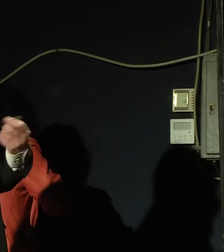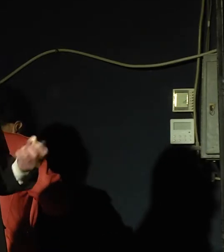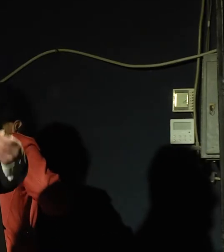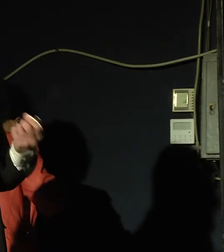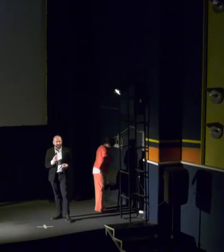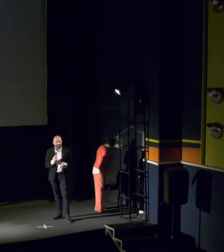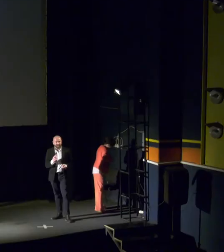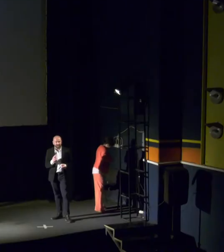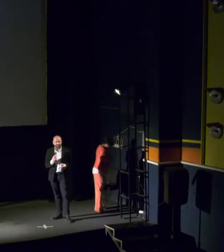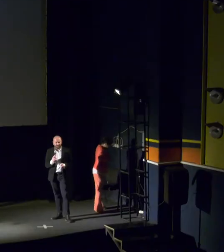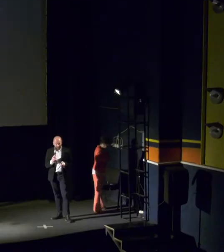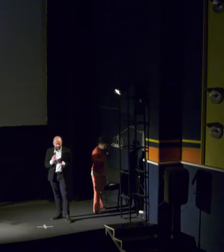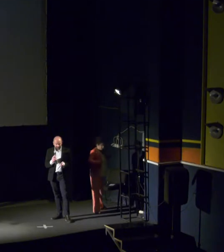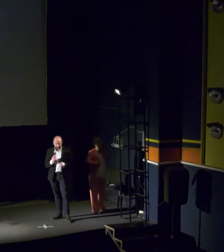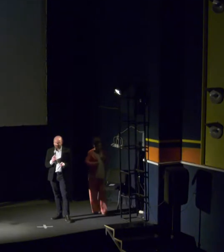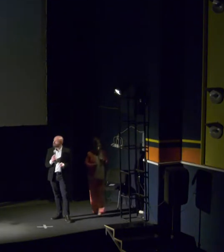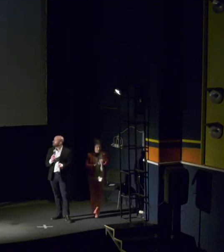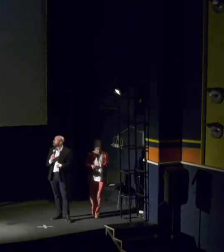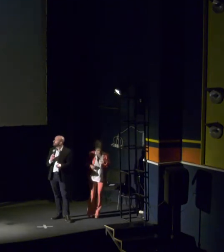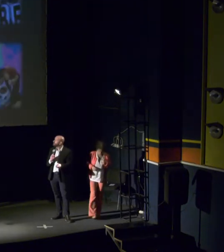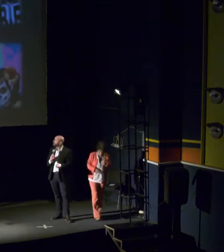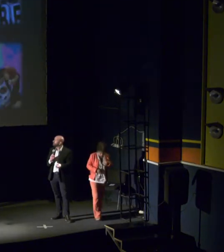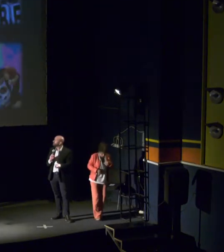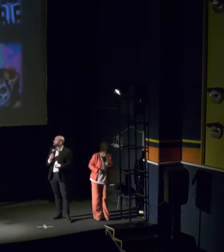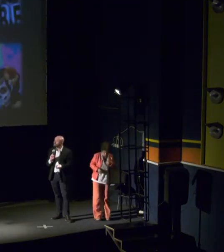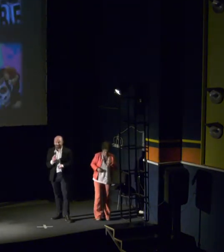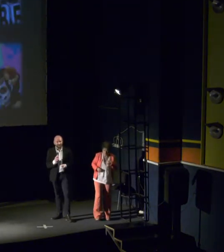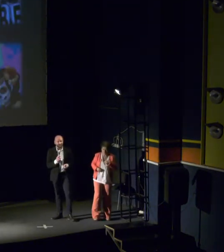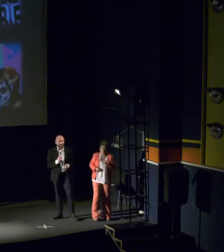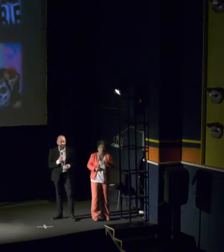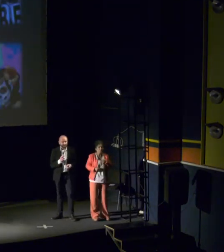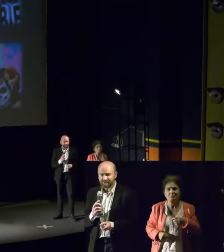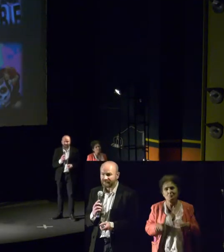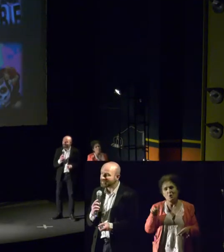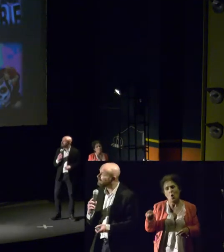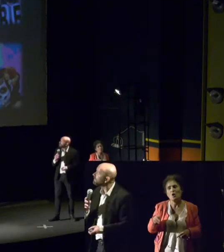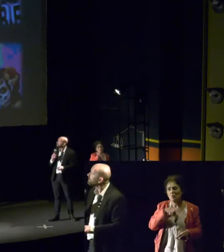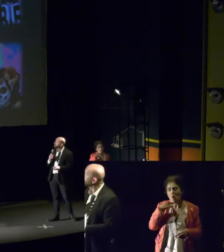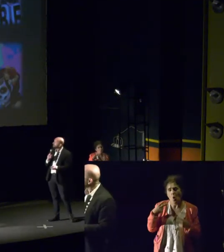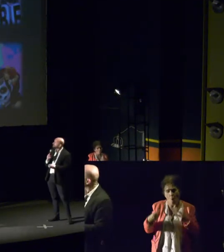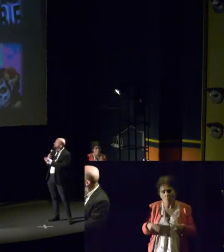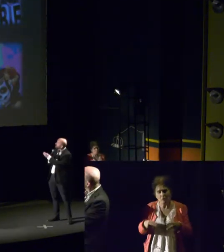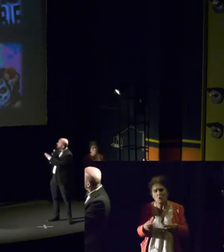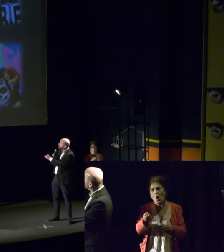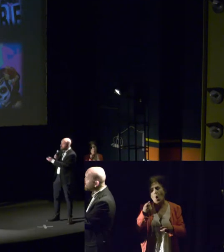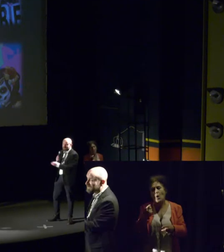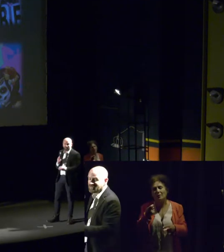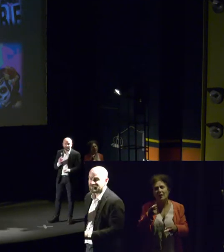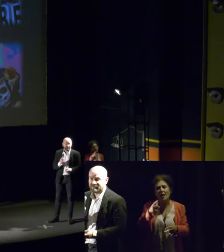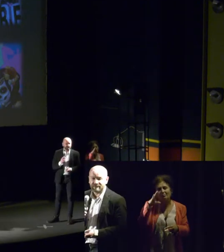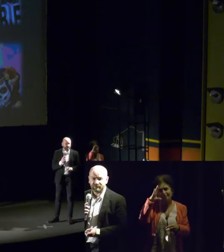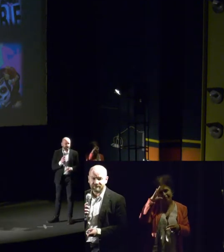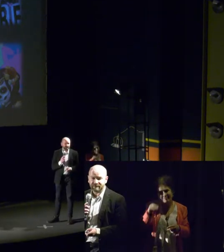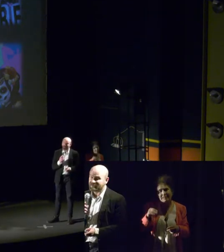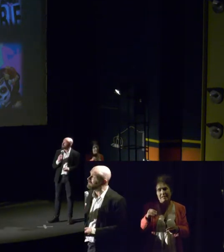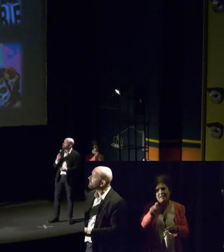mean? It sounds a bit scary. So I'll take us through a little bit what this means now. First, we have some images